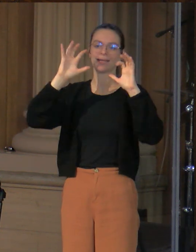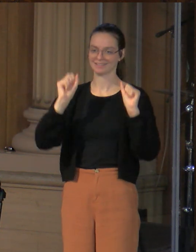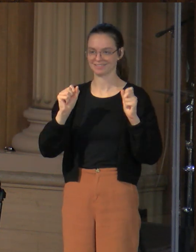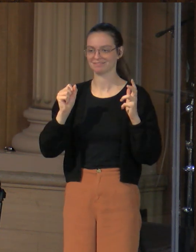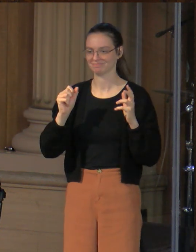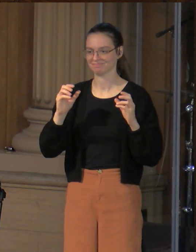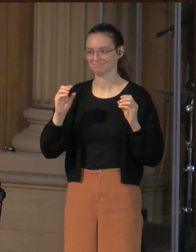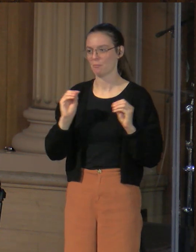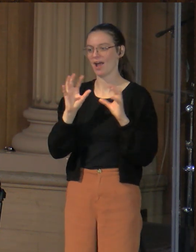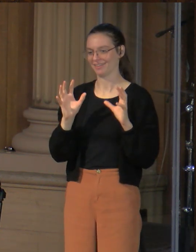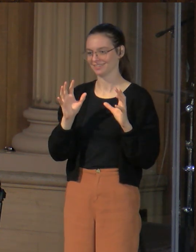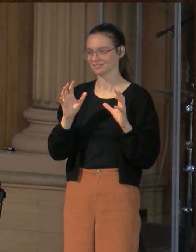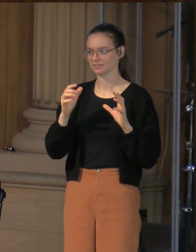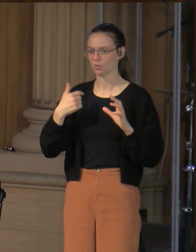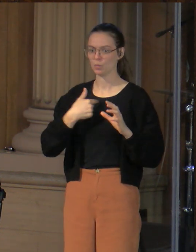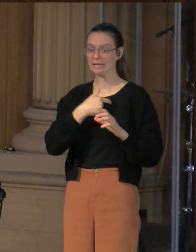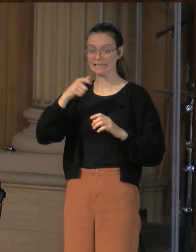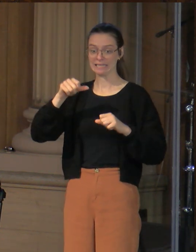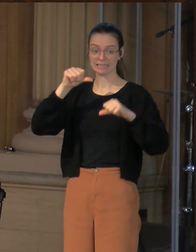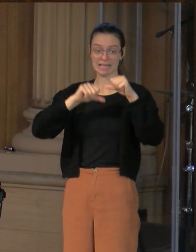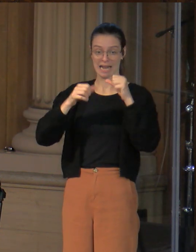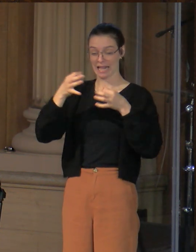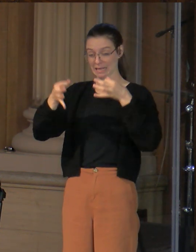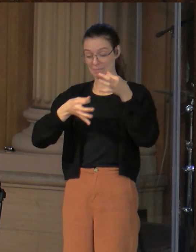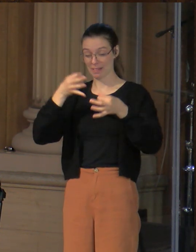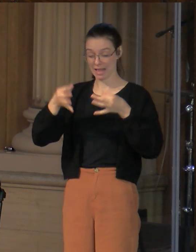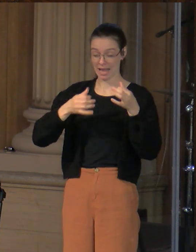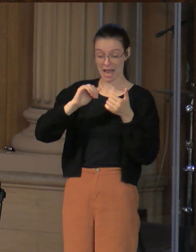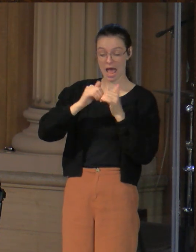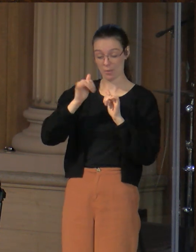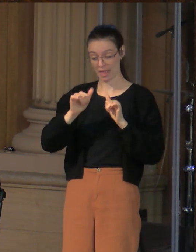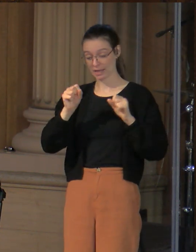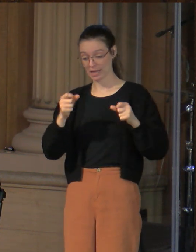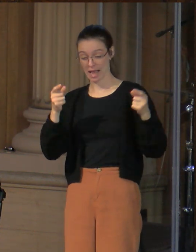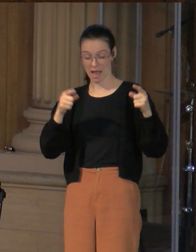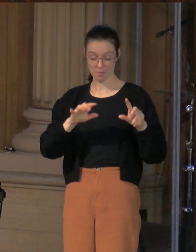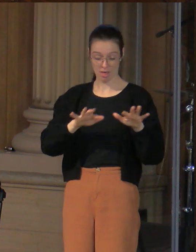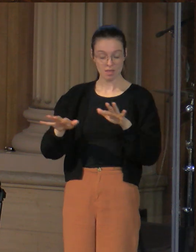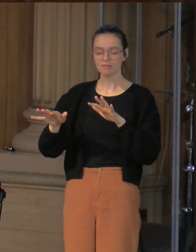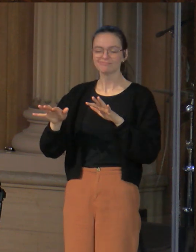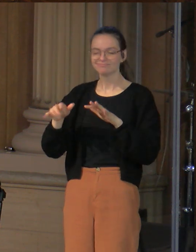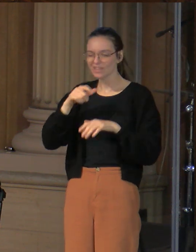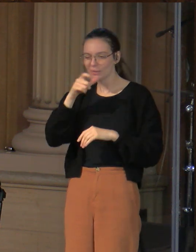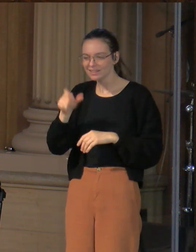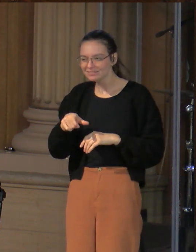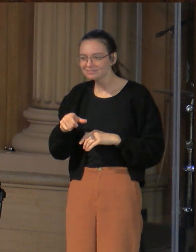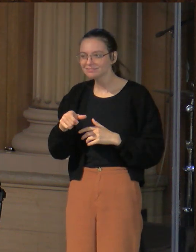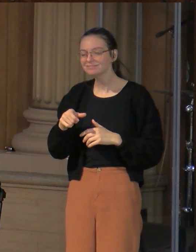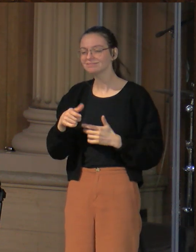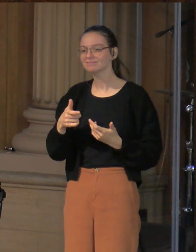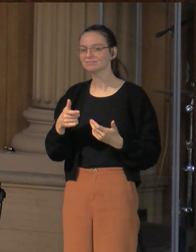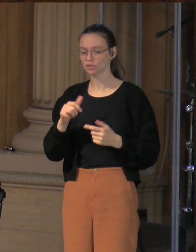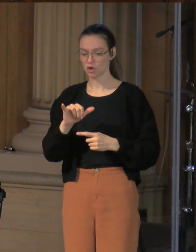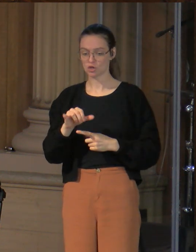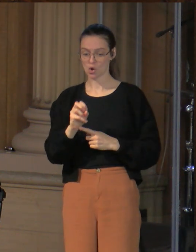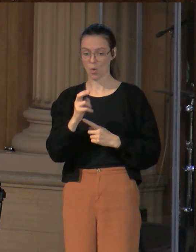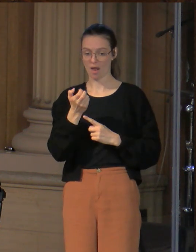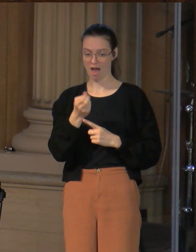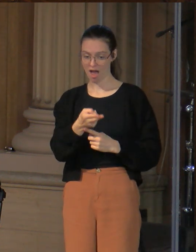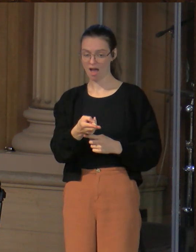need the scientific explanation for it. That Jonah is being sustained alive, but he is very much as close